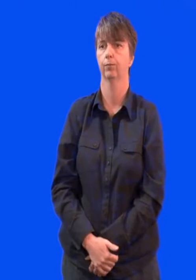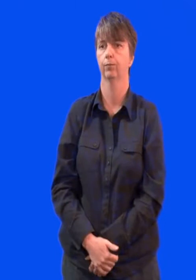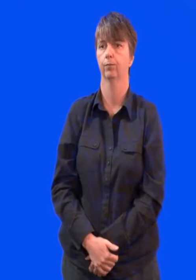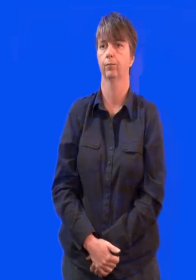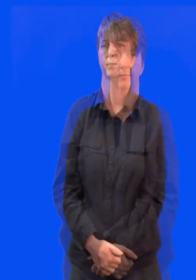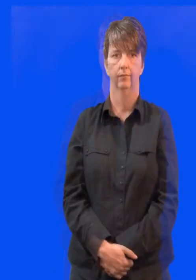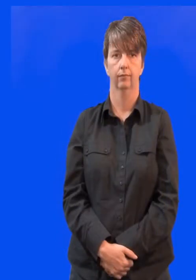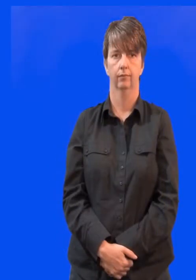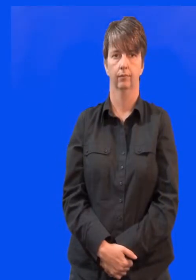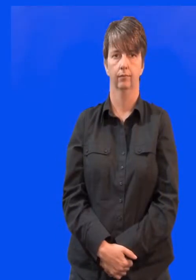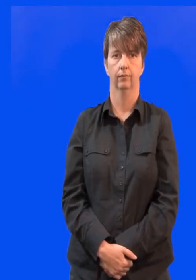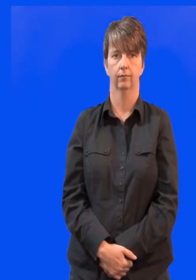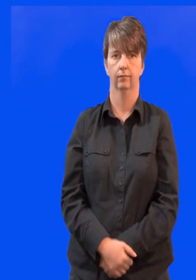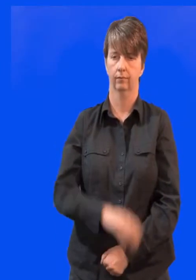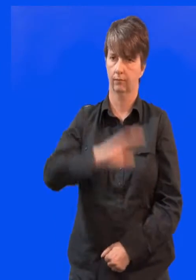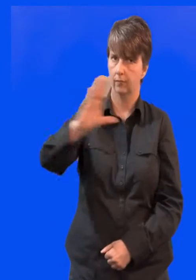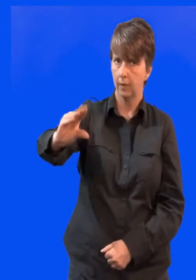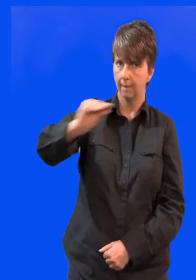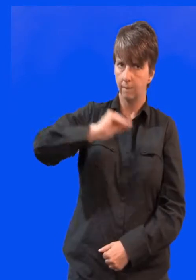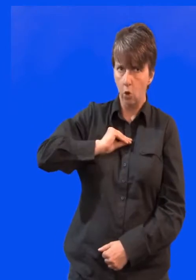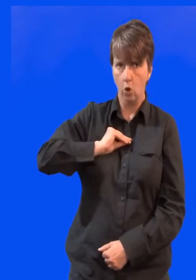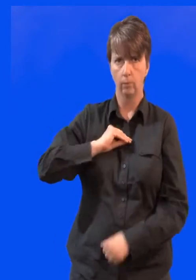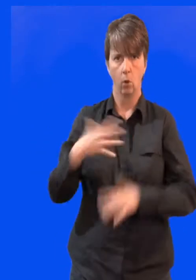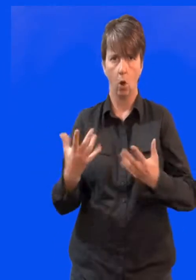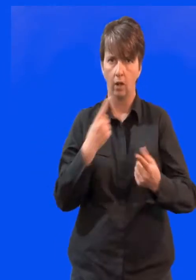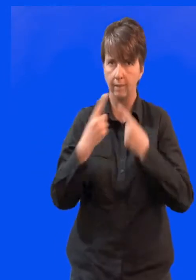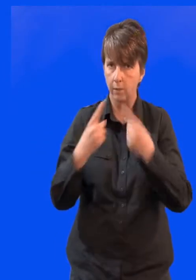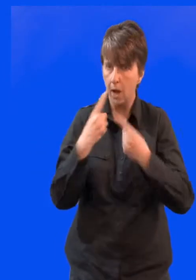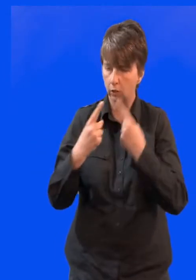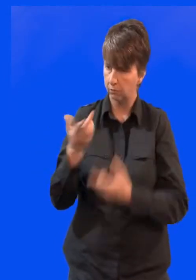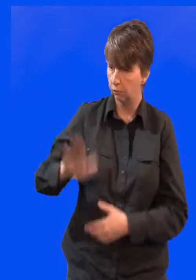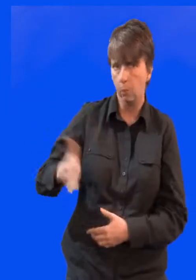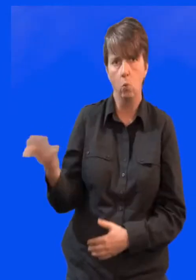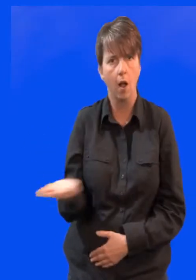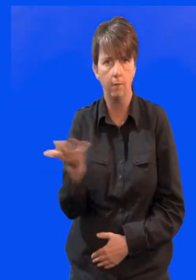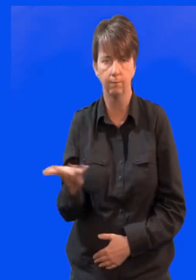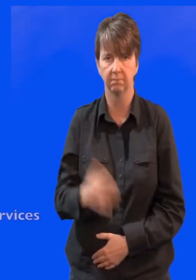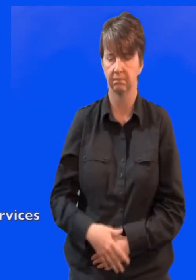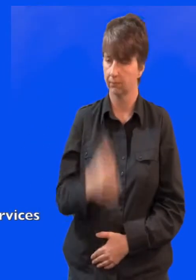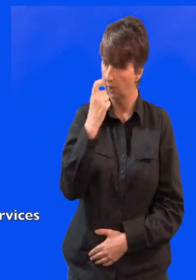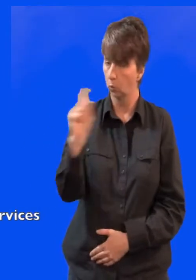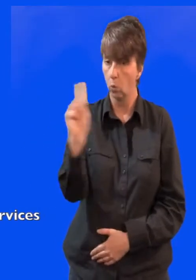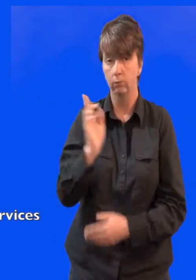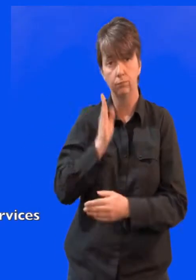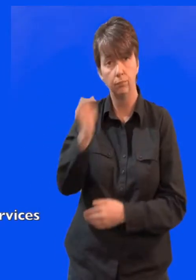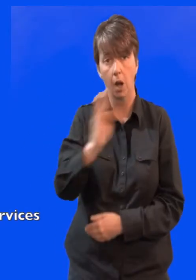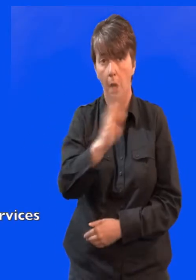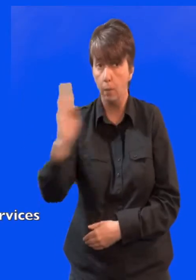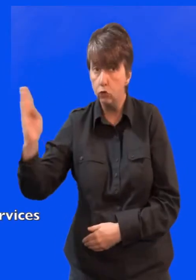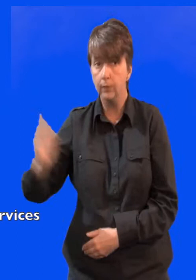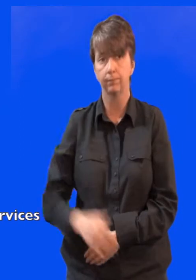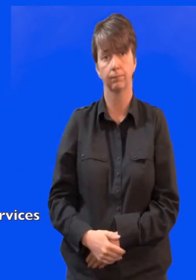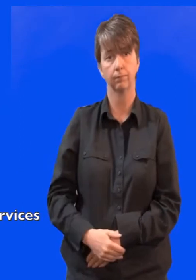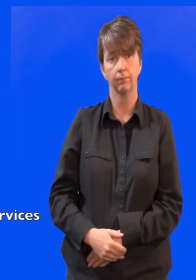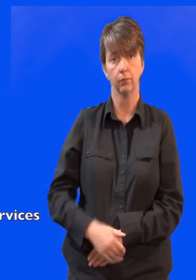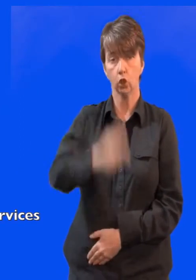local kids. To be informed and know what I need to know and where to find it. Our council helps people